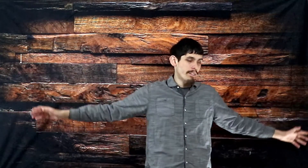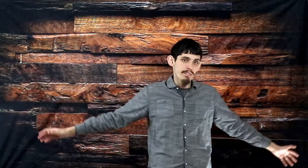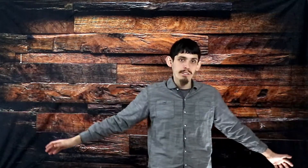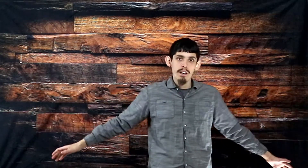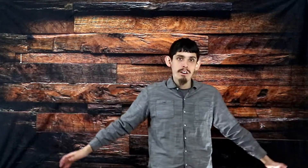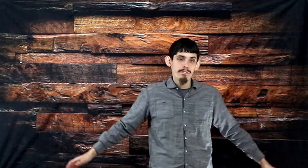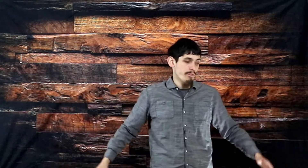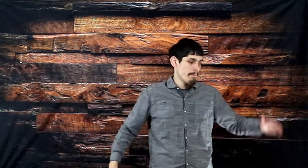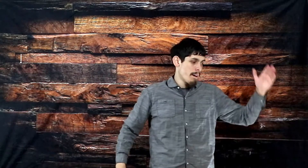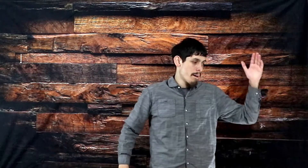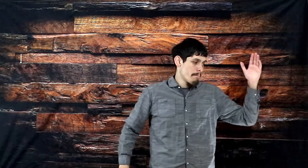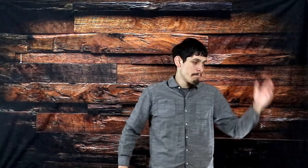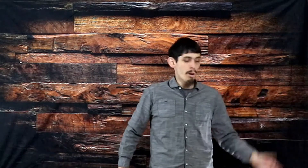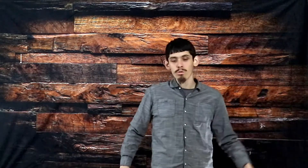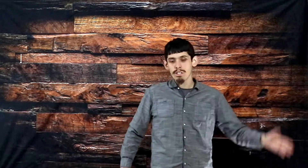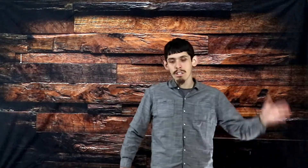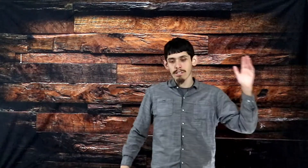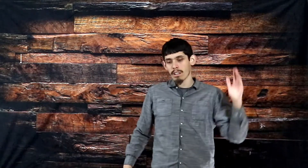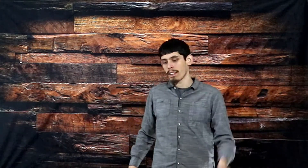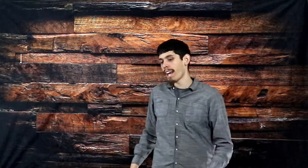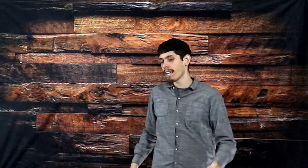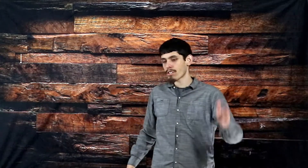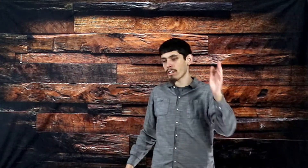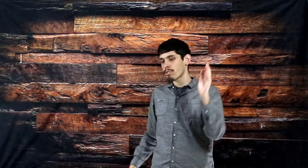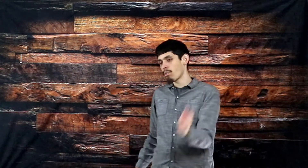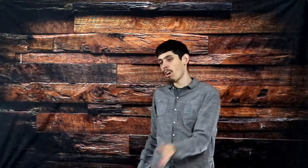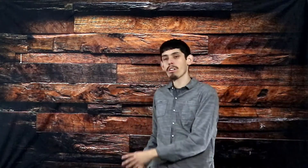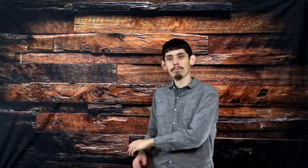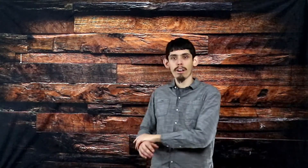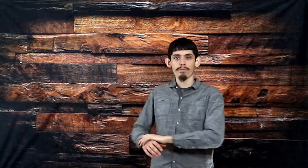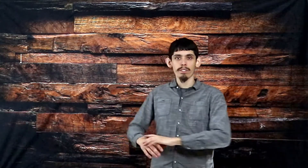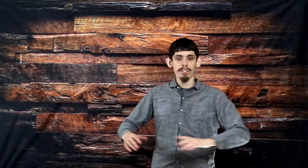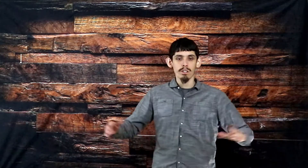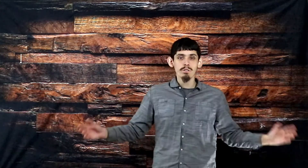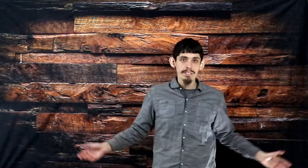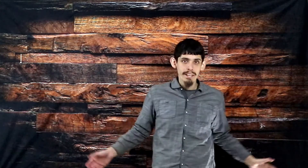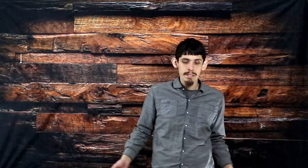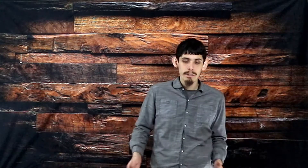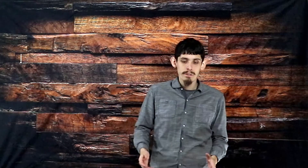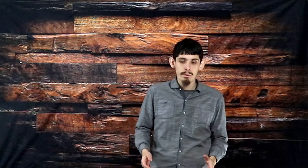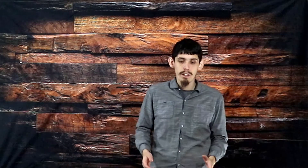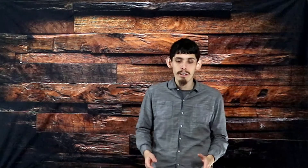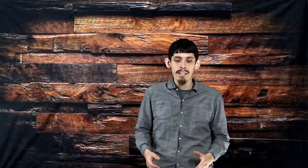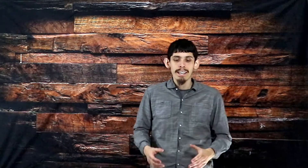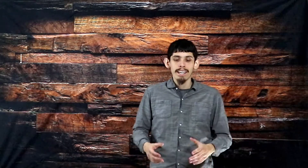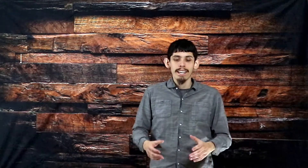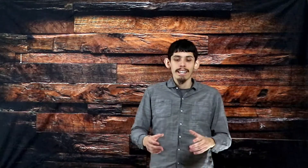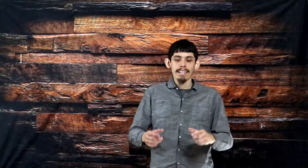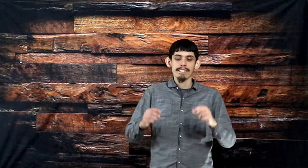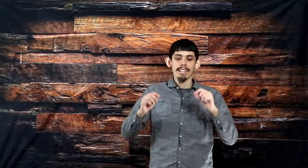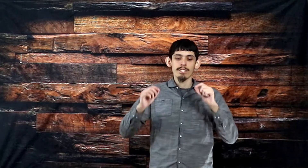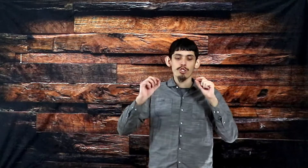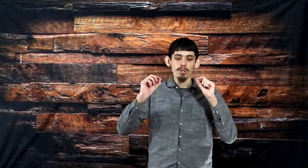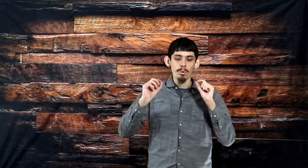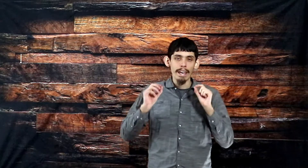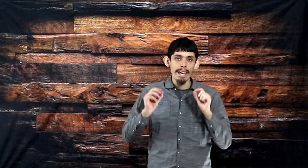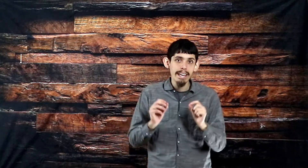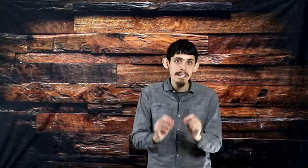from Moses, Elijah, to all the prophets in the Old Testament as well. He said to Him,